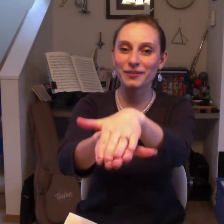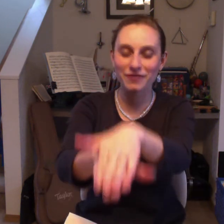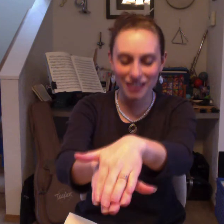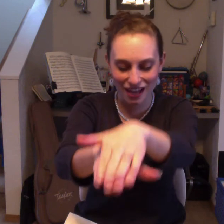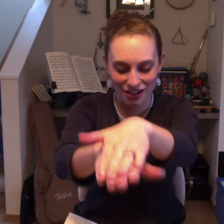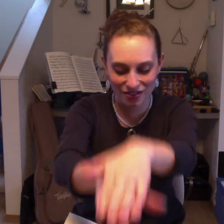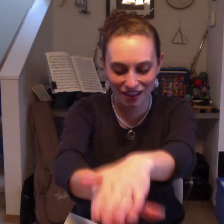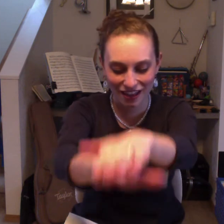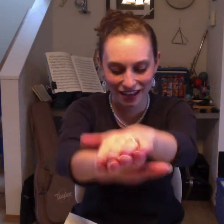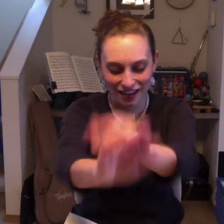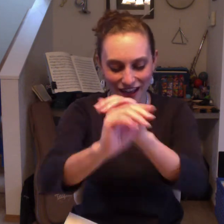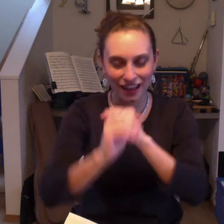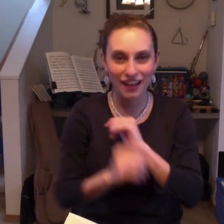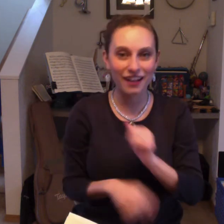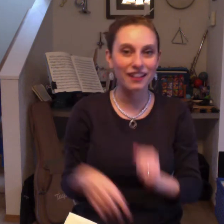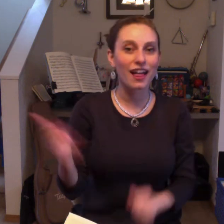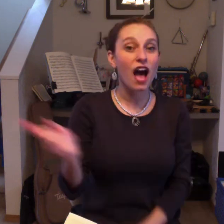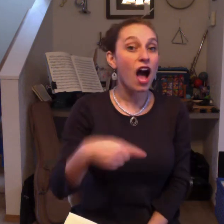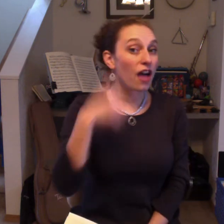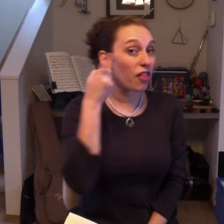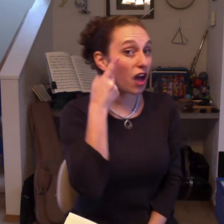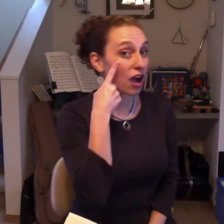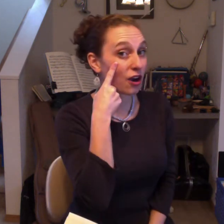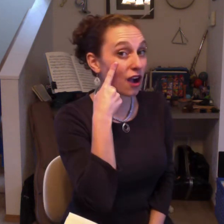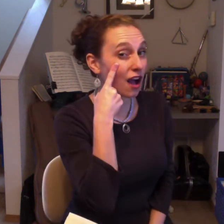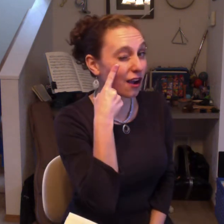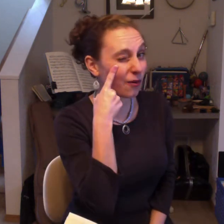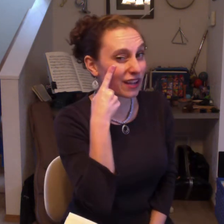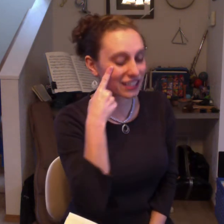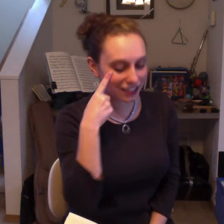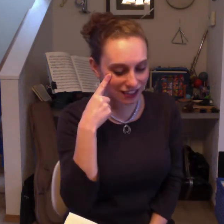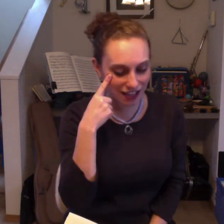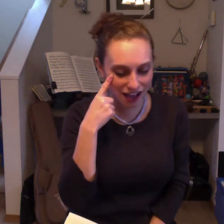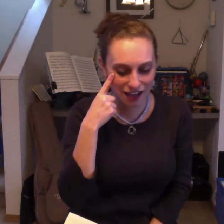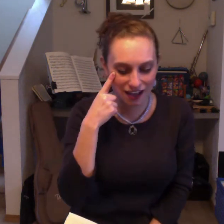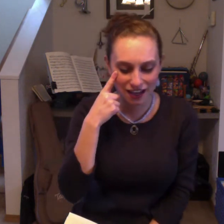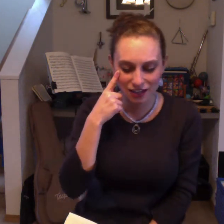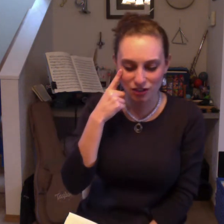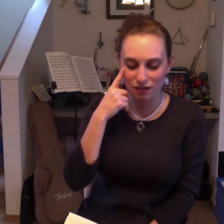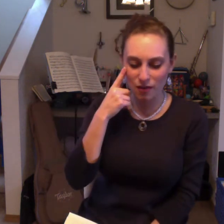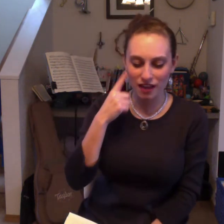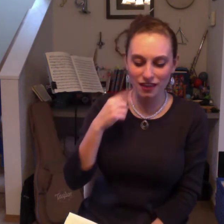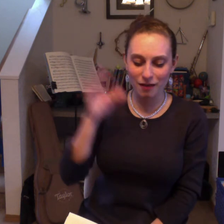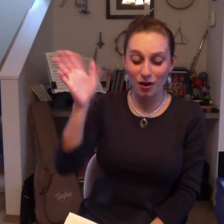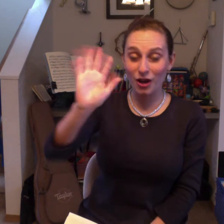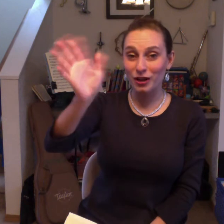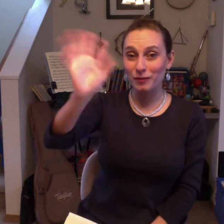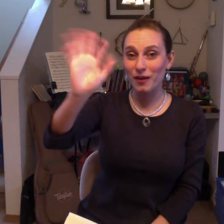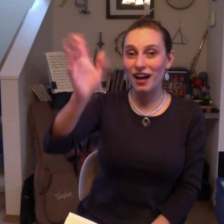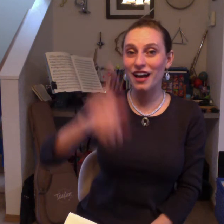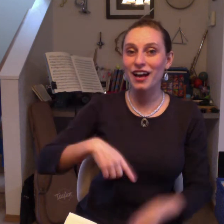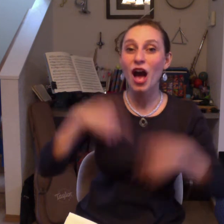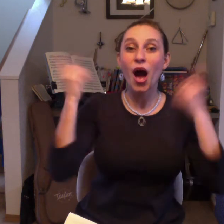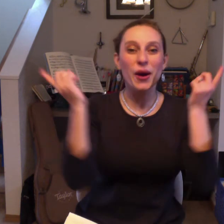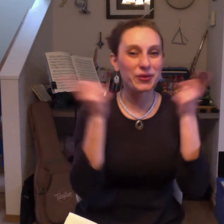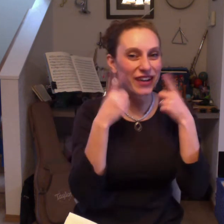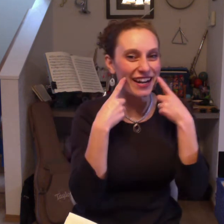down the Nile. The croc winked his eye as she bade them all goodbye, wearing